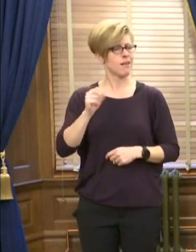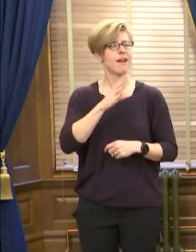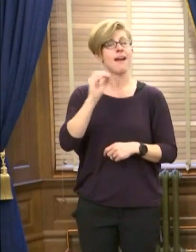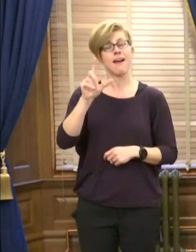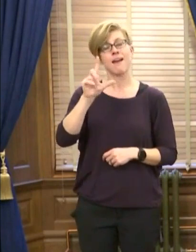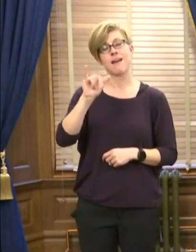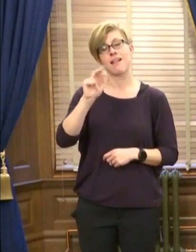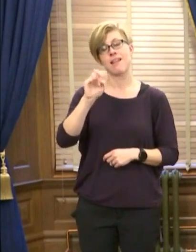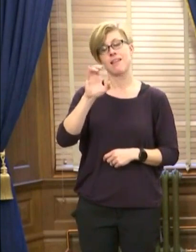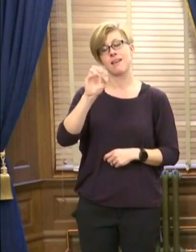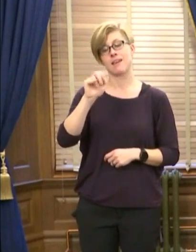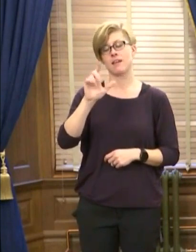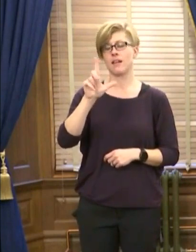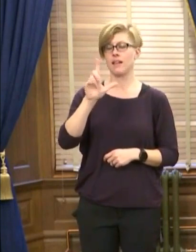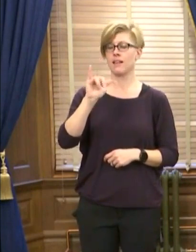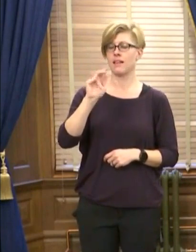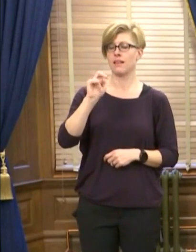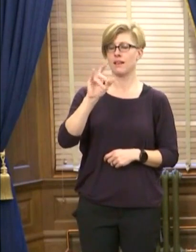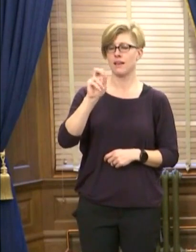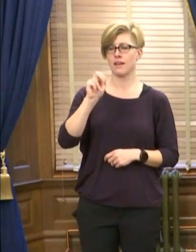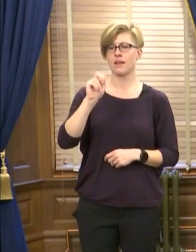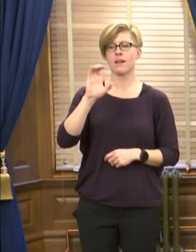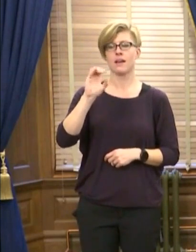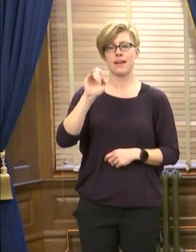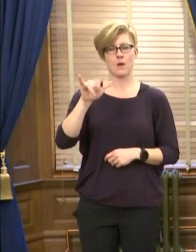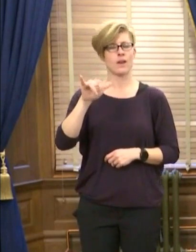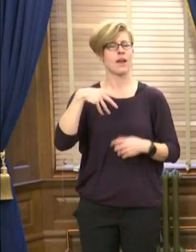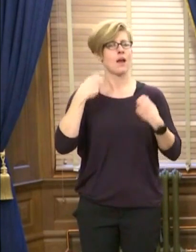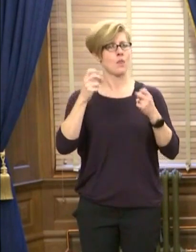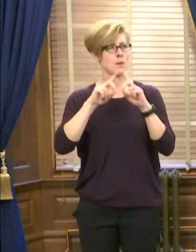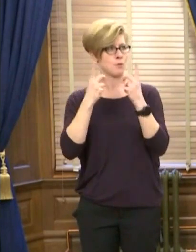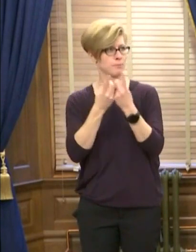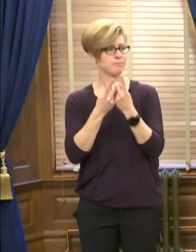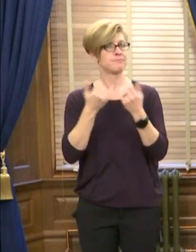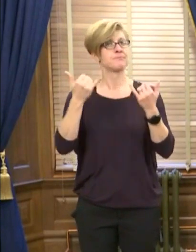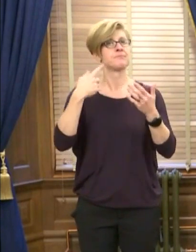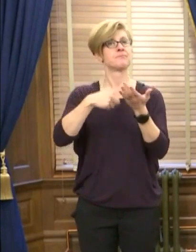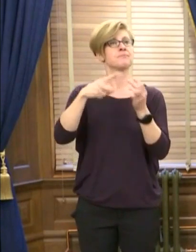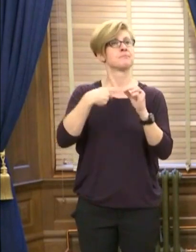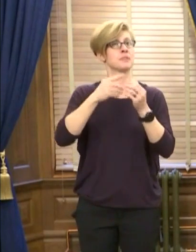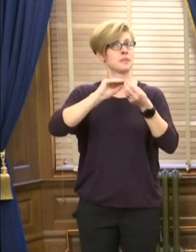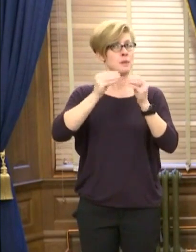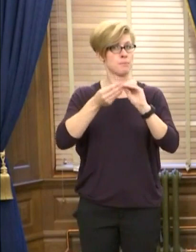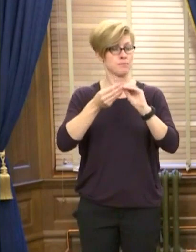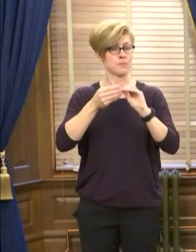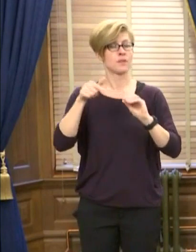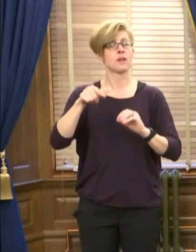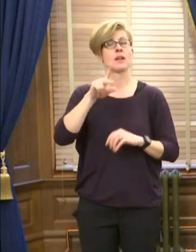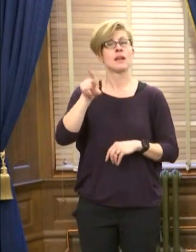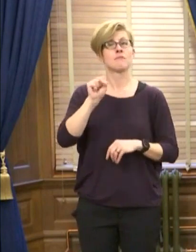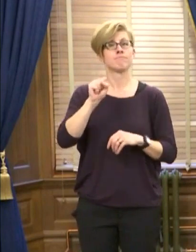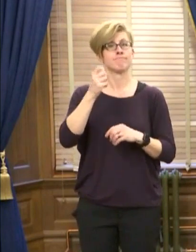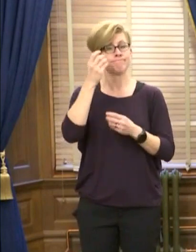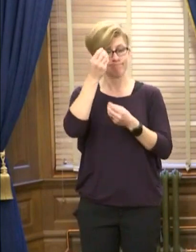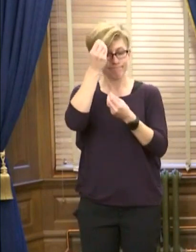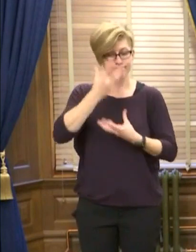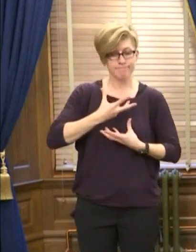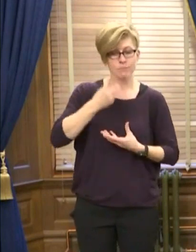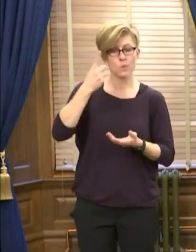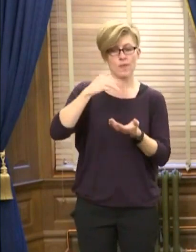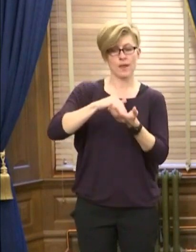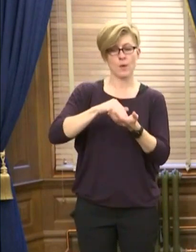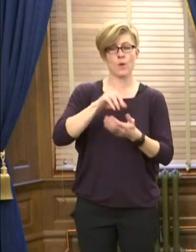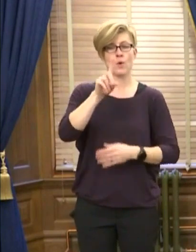Lincoln County Health Department. Now the numbers. Since Monday, Kansas has reported 1